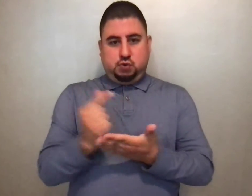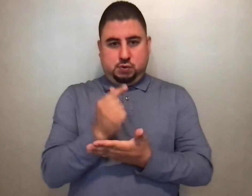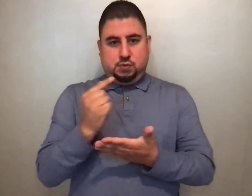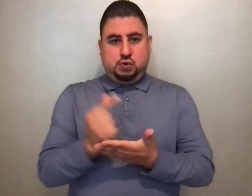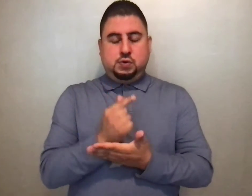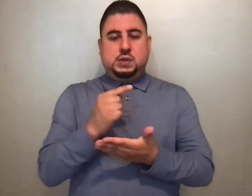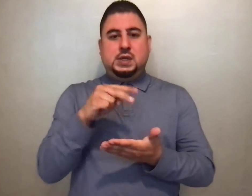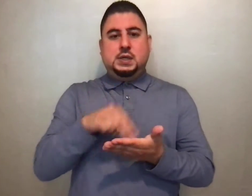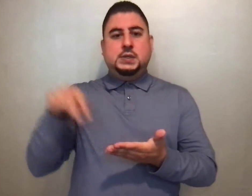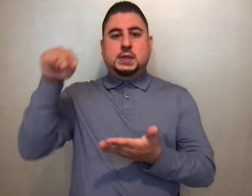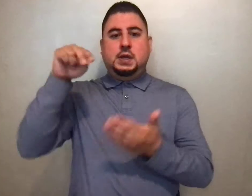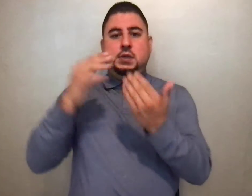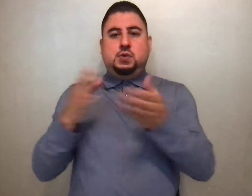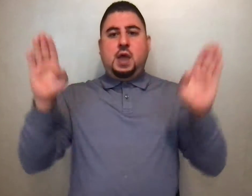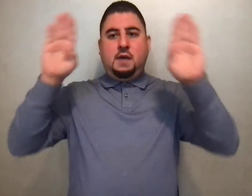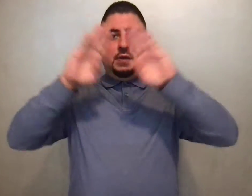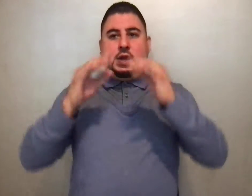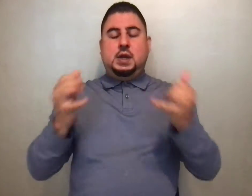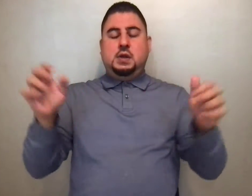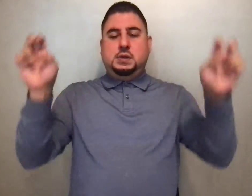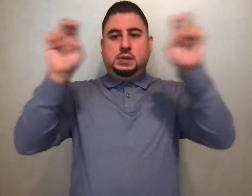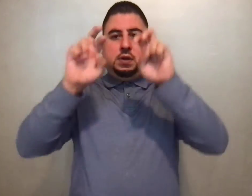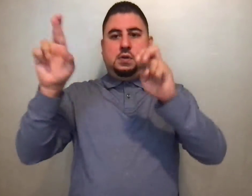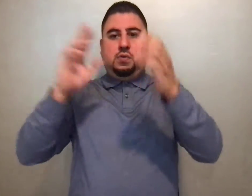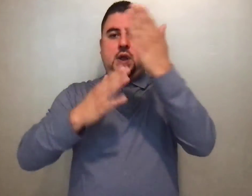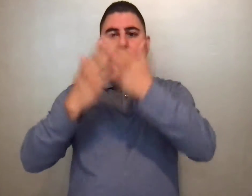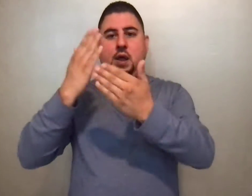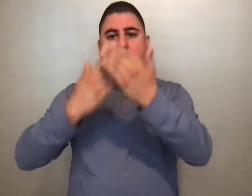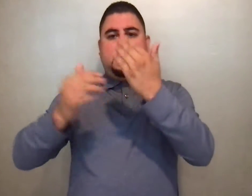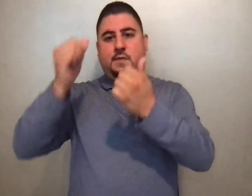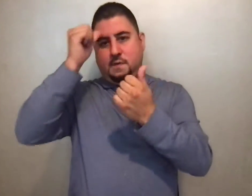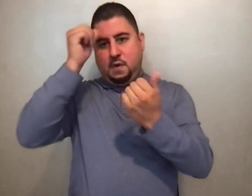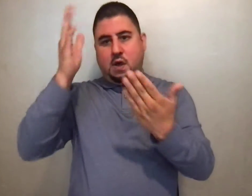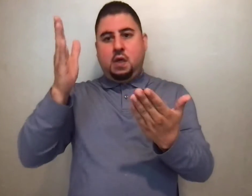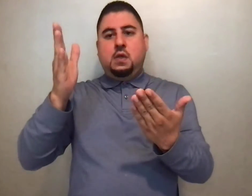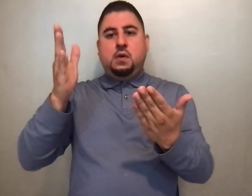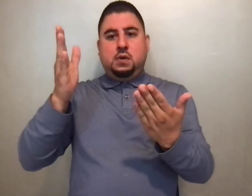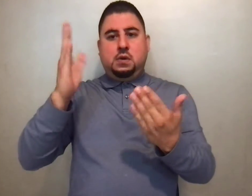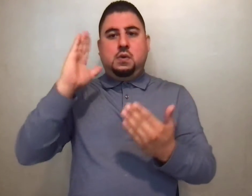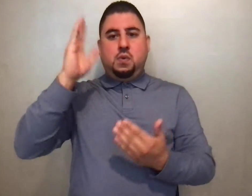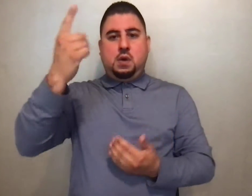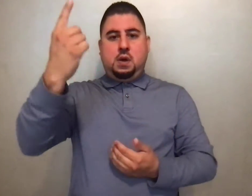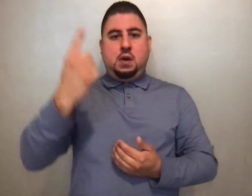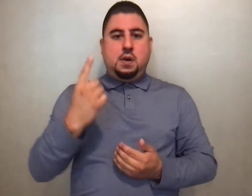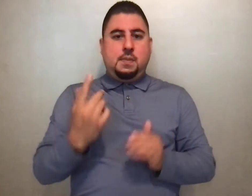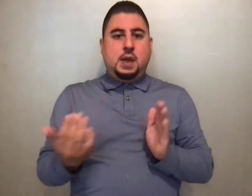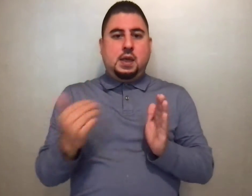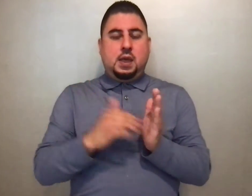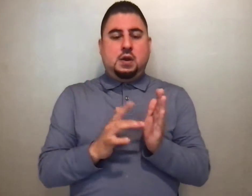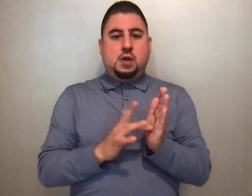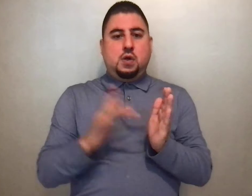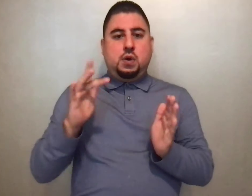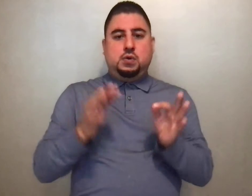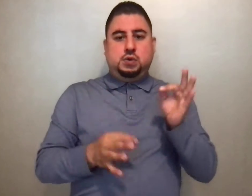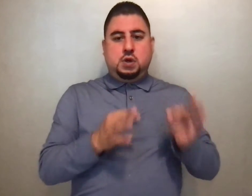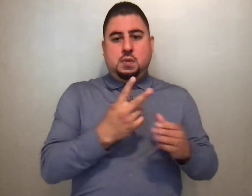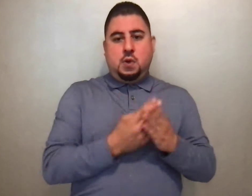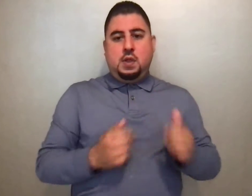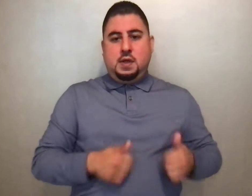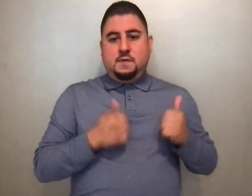He ascended into heaven and is seated at the right hand of the Father. He will come again in glory to judge the living and the dead,